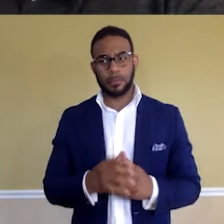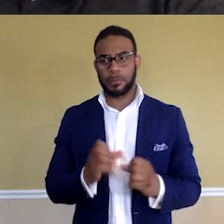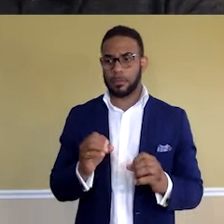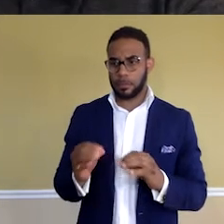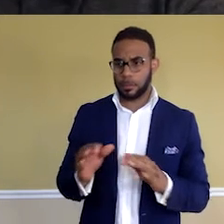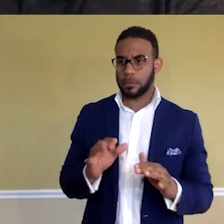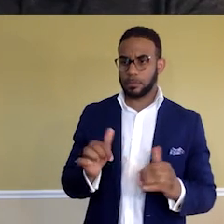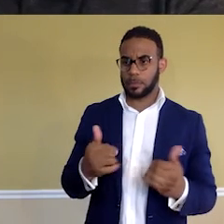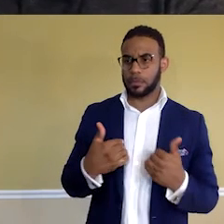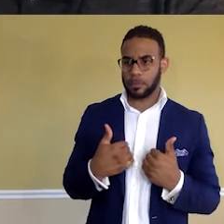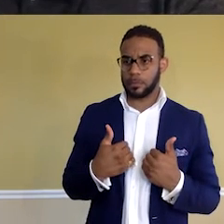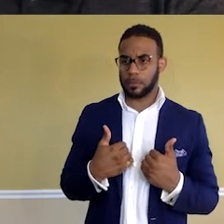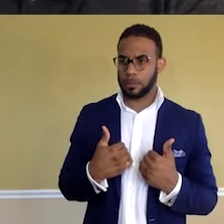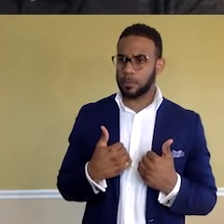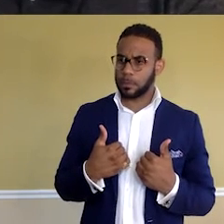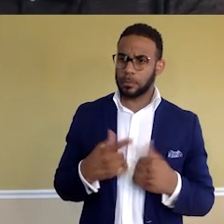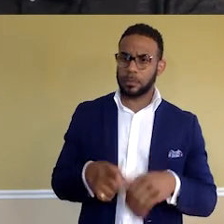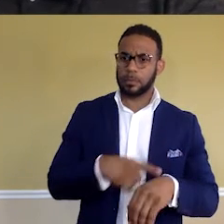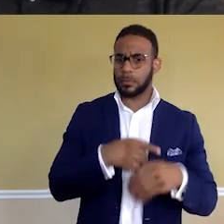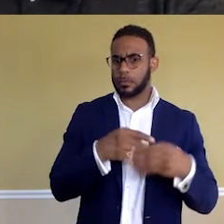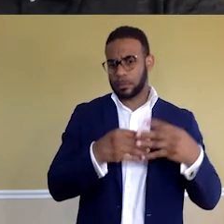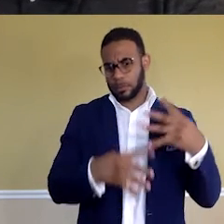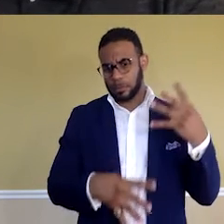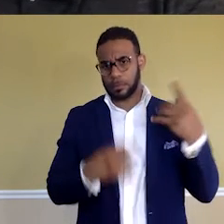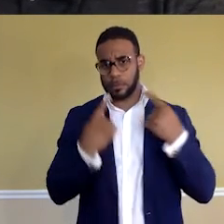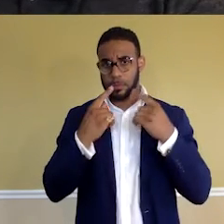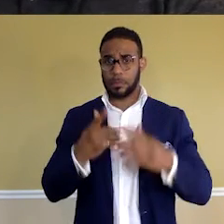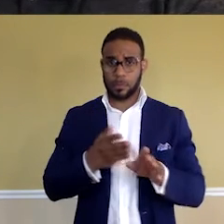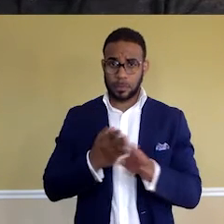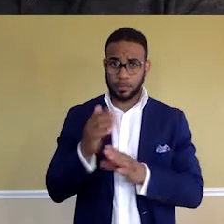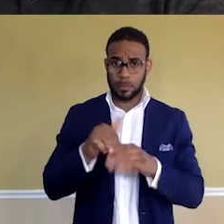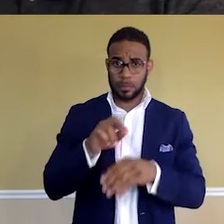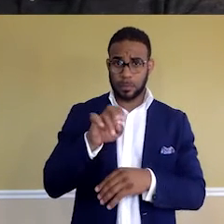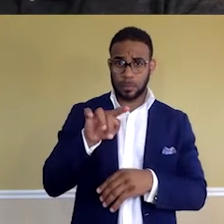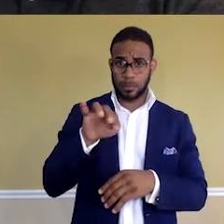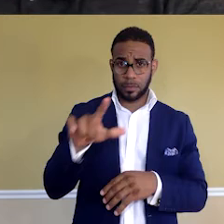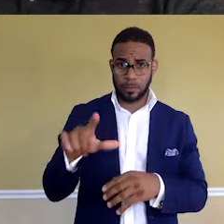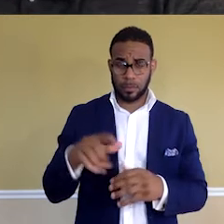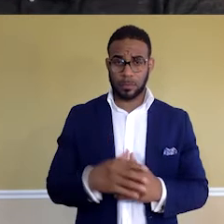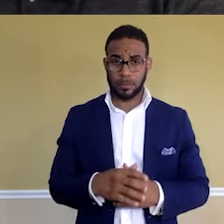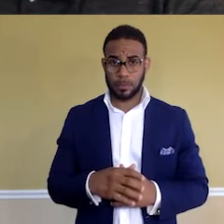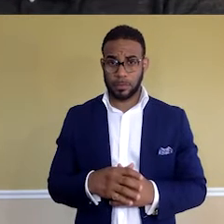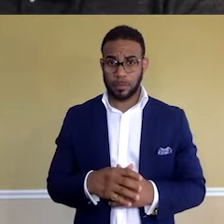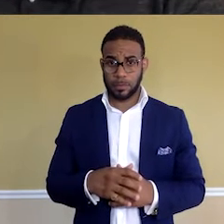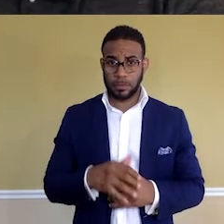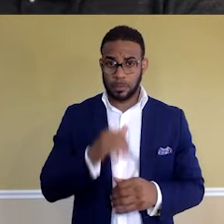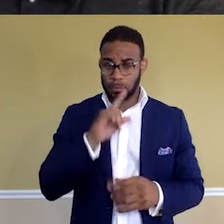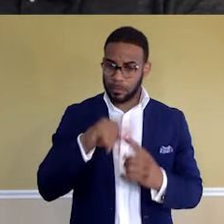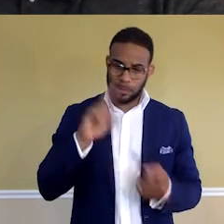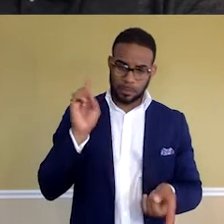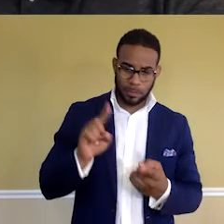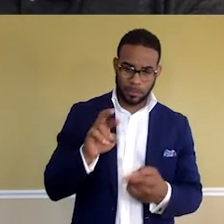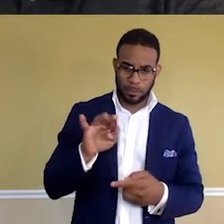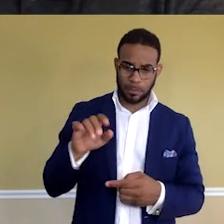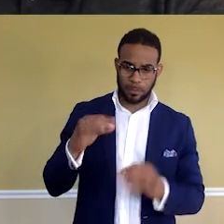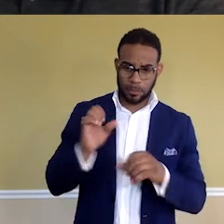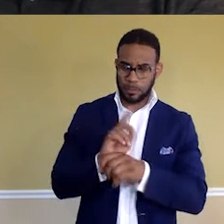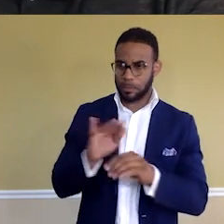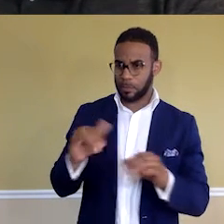had a pretty long and successful career in retail. And not to diminish retail work by any means. It's incredibly